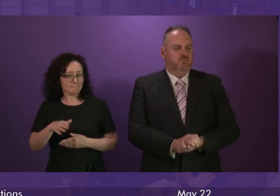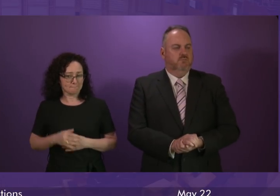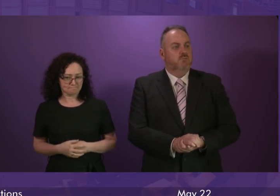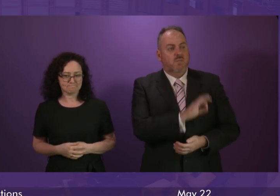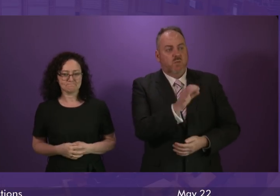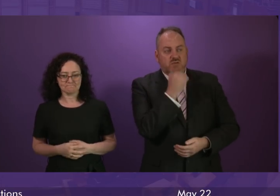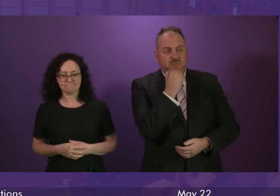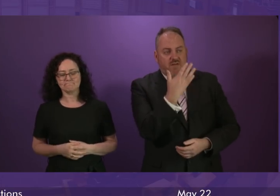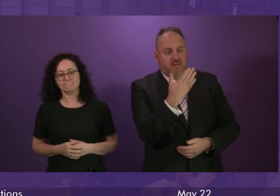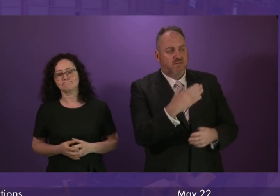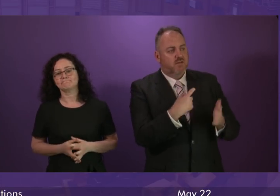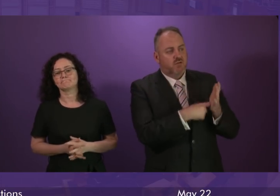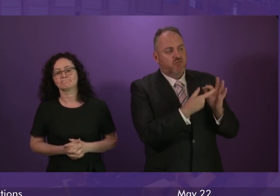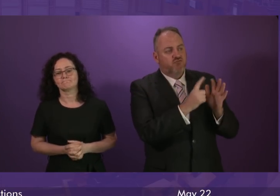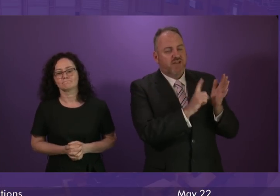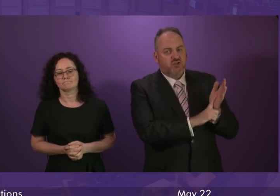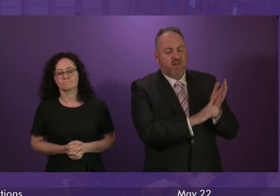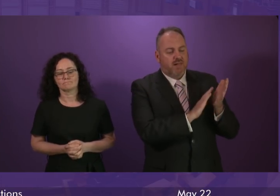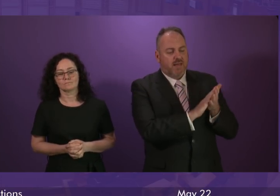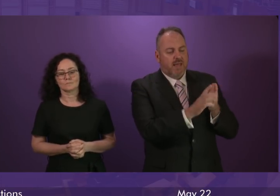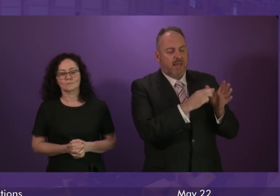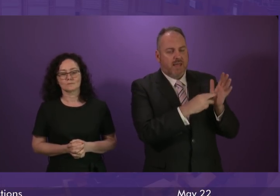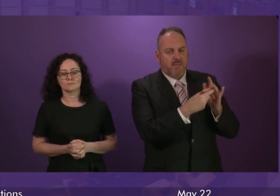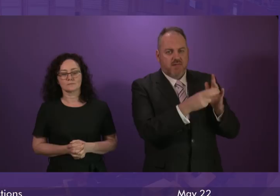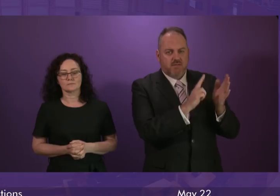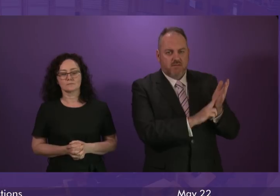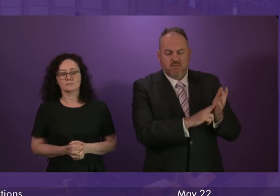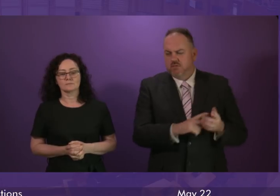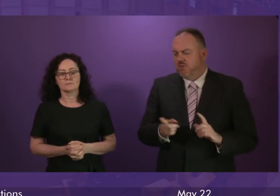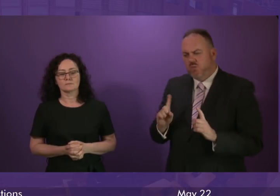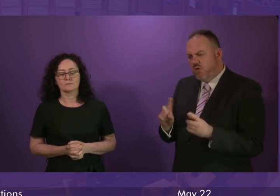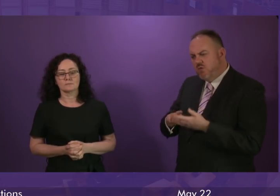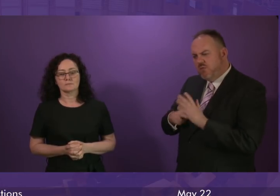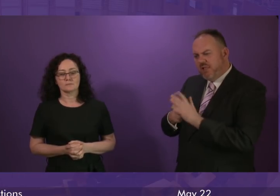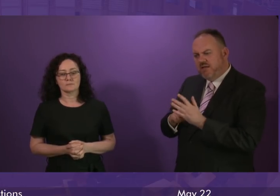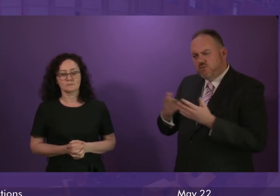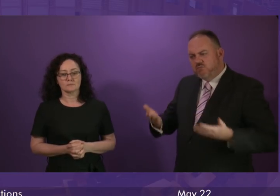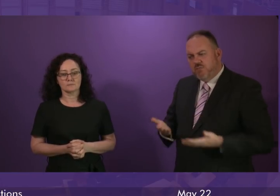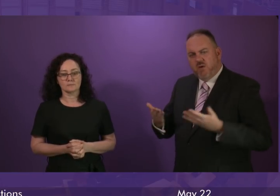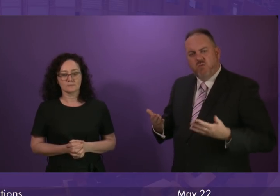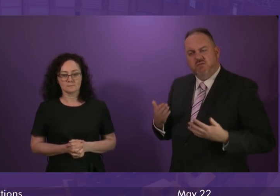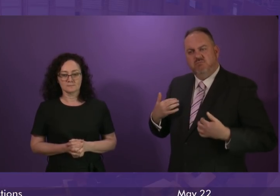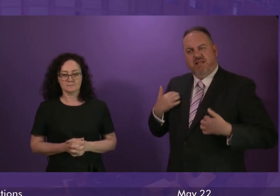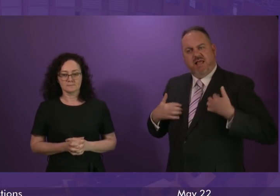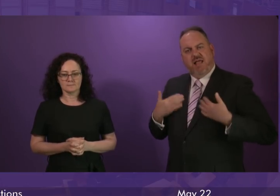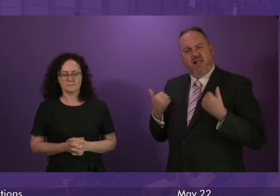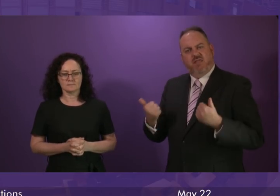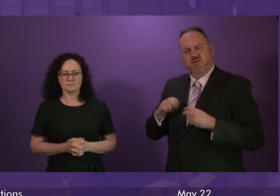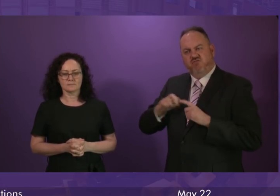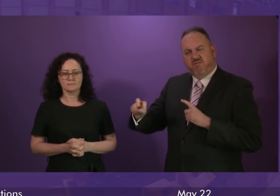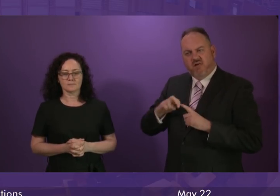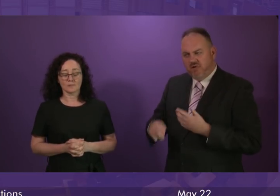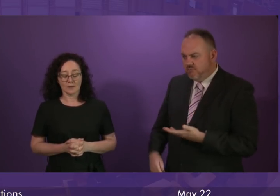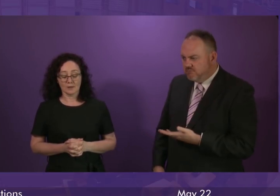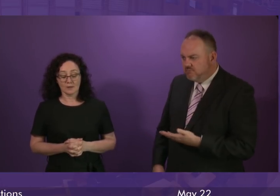Question number five. Rachel Hamilton. To ask the First Minister what action the Scottish Government is taking to promote active travel. First